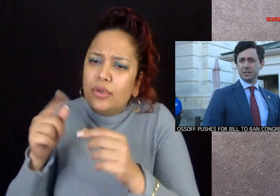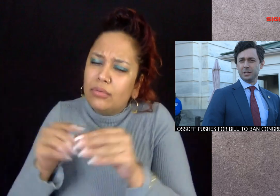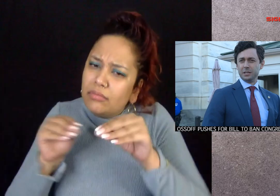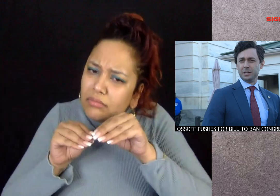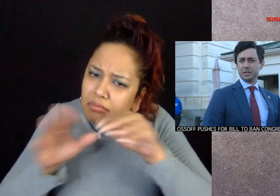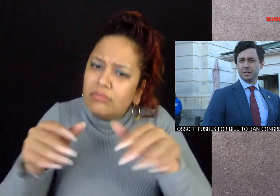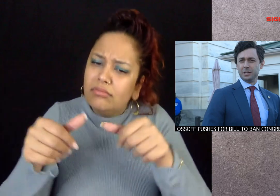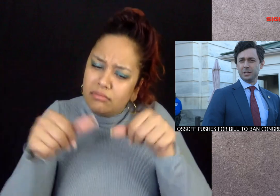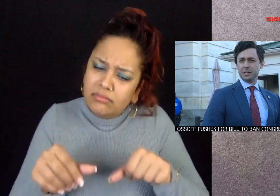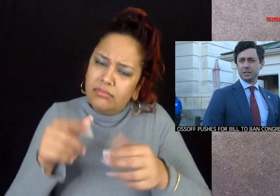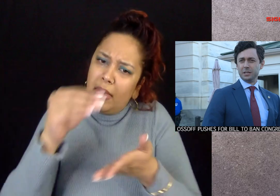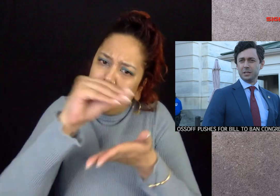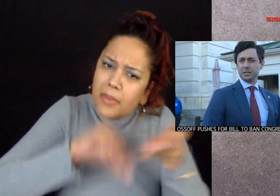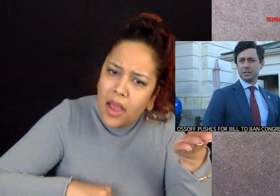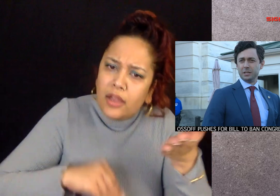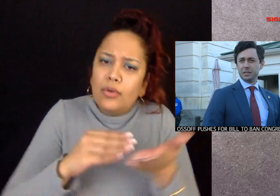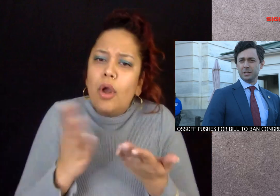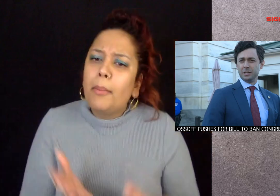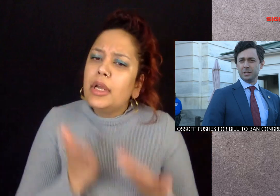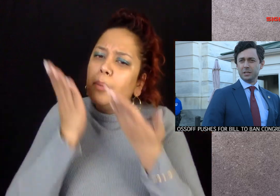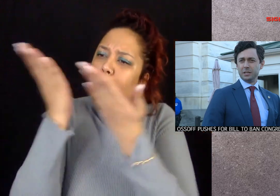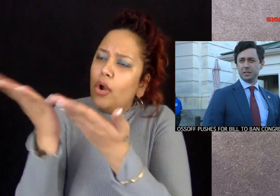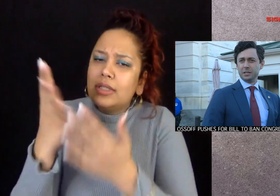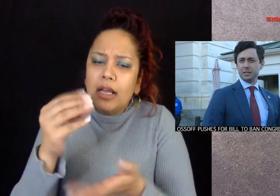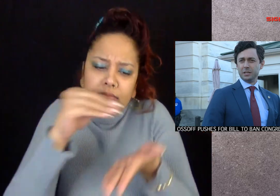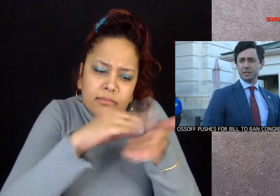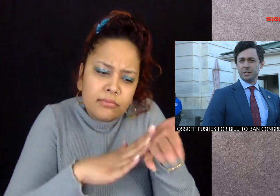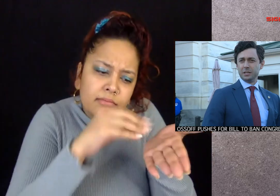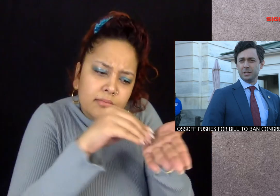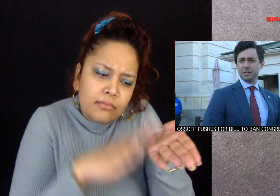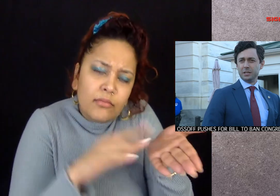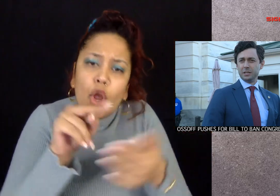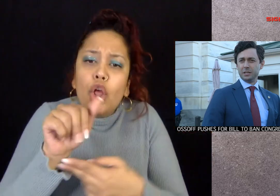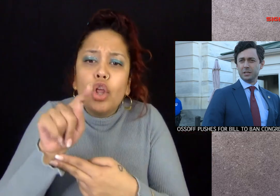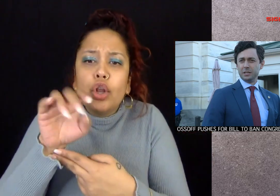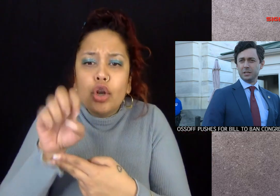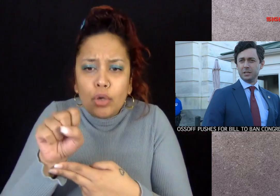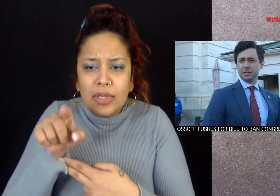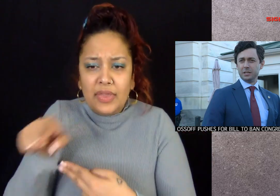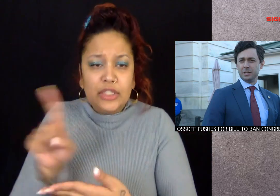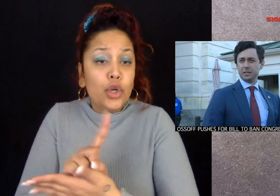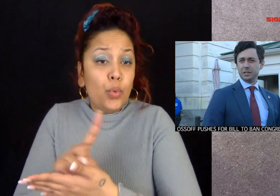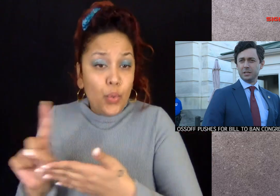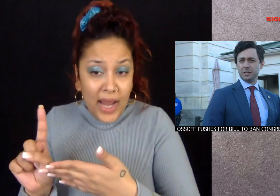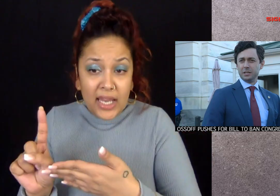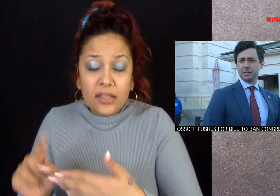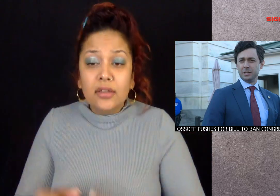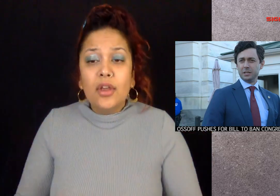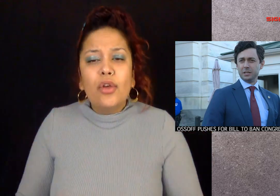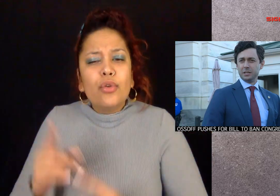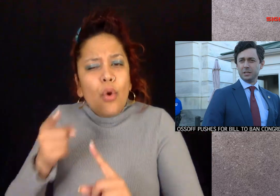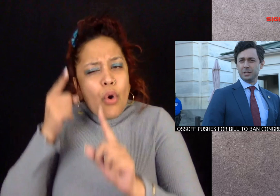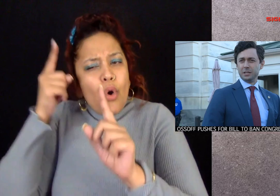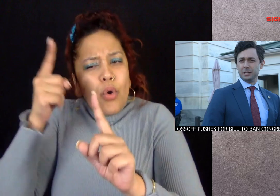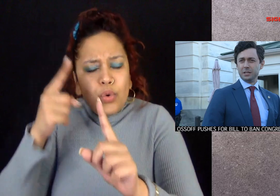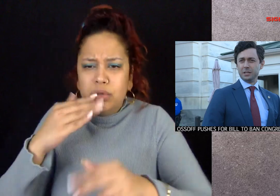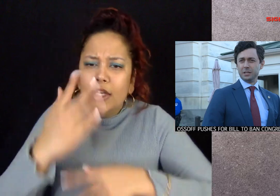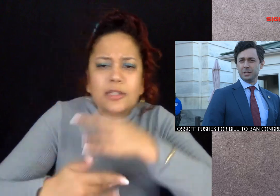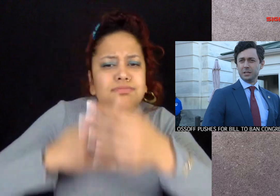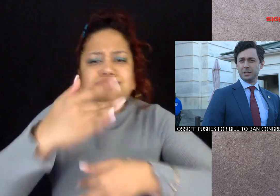Ossoff is encouraging his Senate colleagues to submit alternative proposals and notes this week with